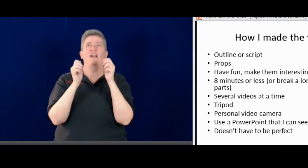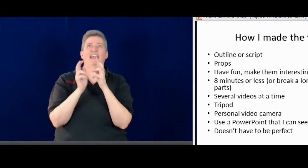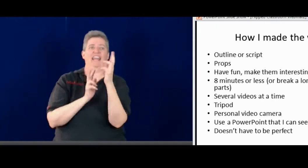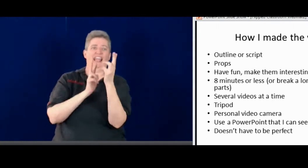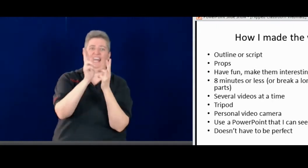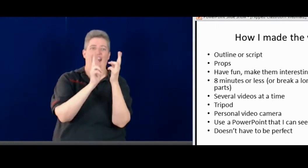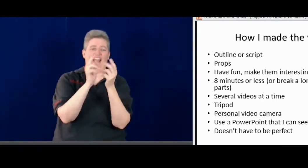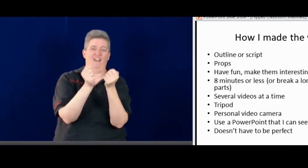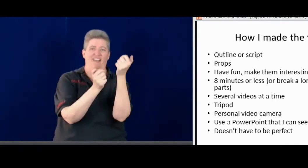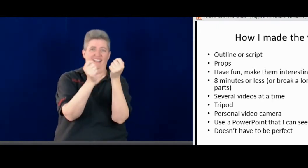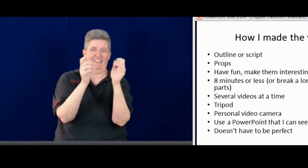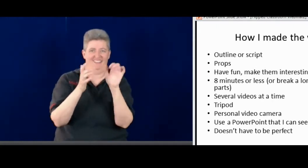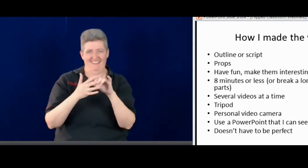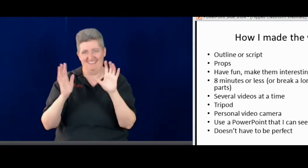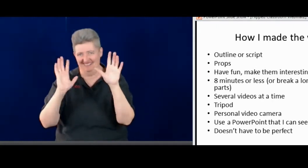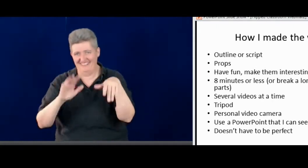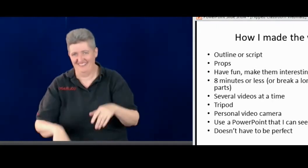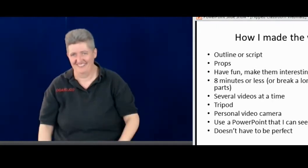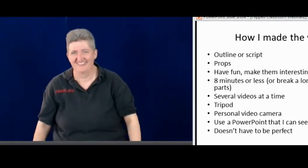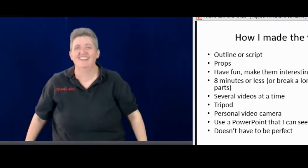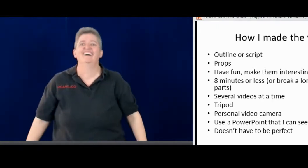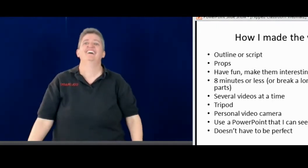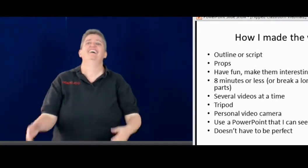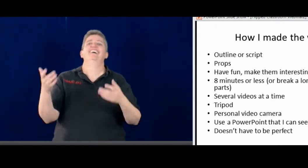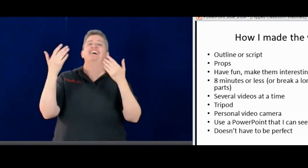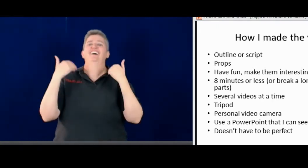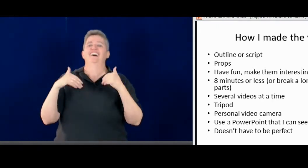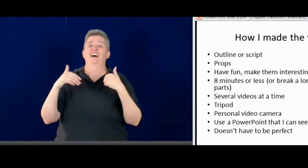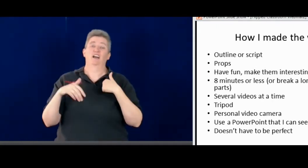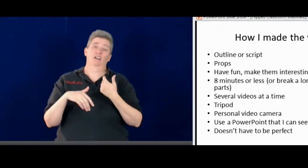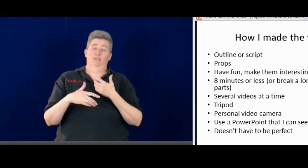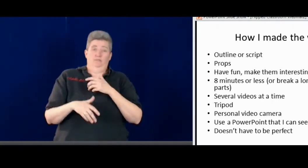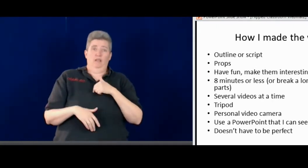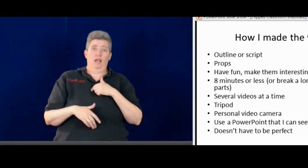I realized that I could just edit out all of those things later.